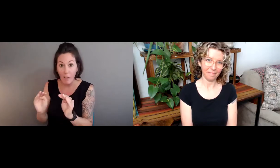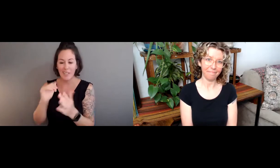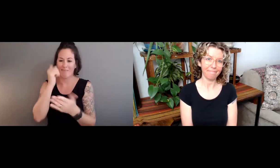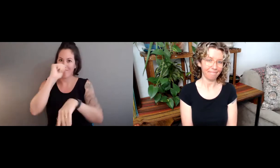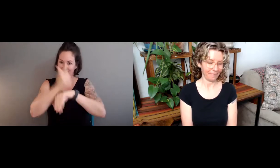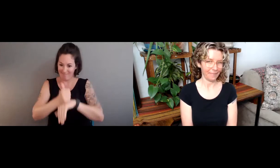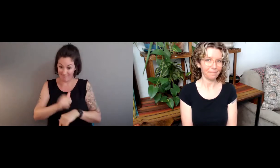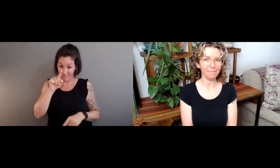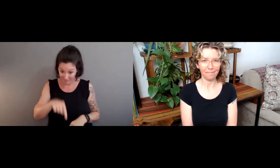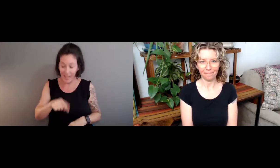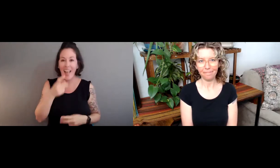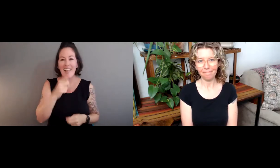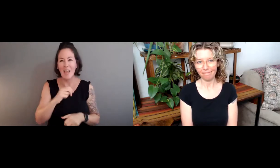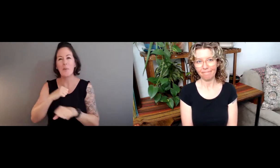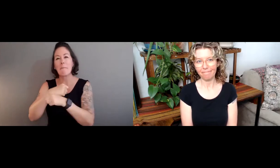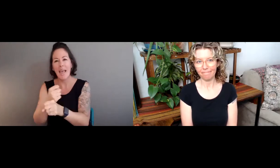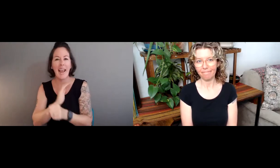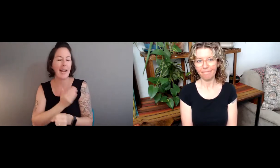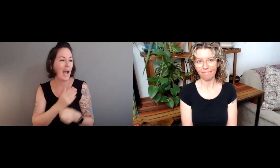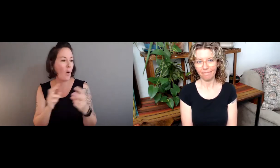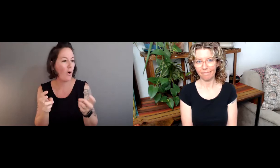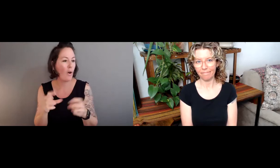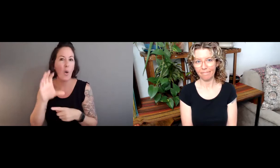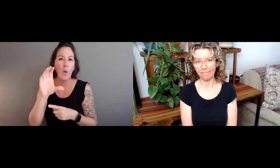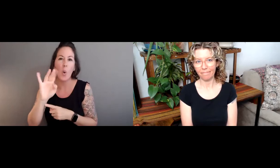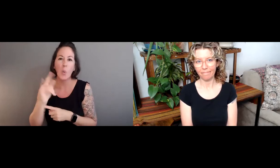We looked at what was important to our questions and our methodology.